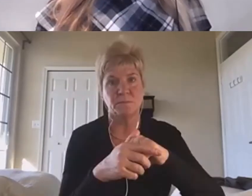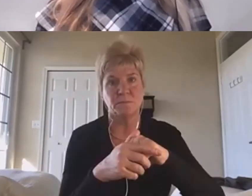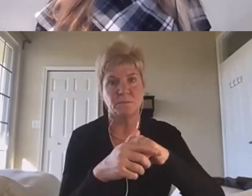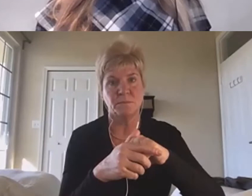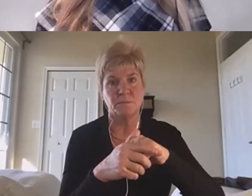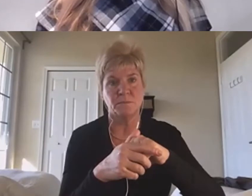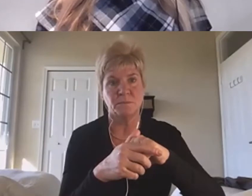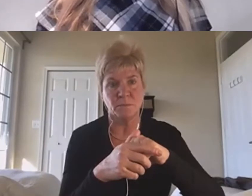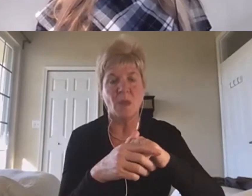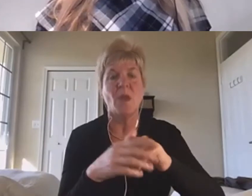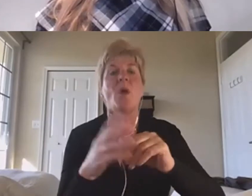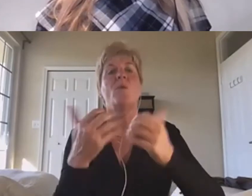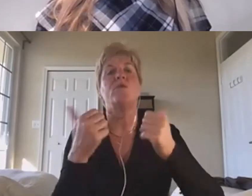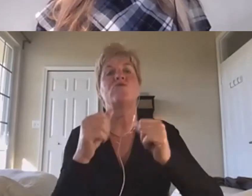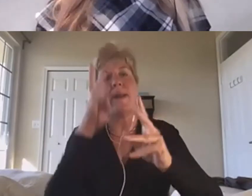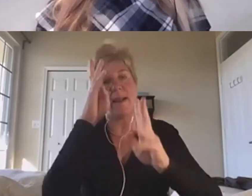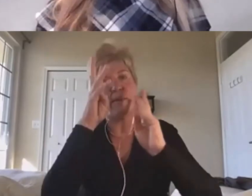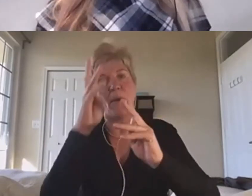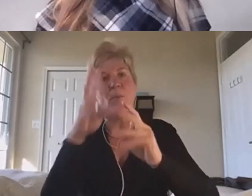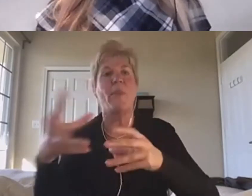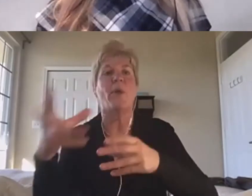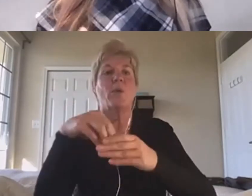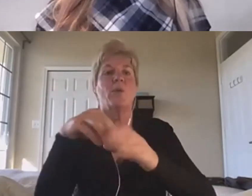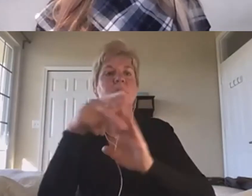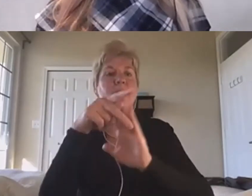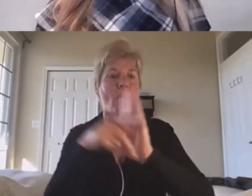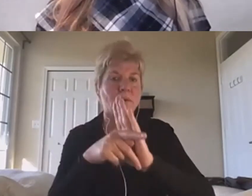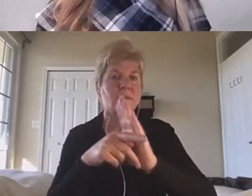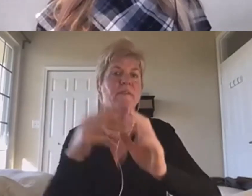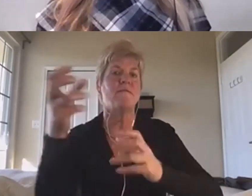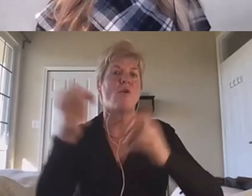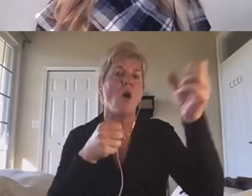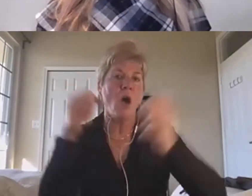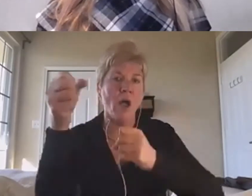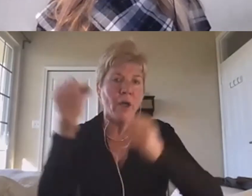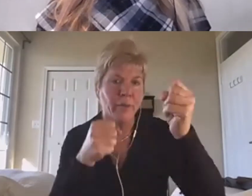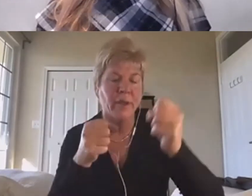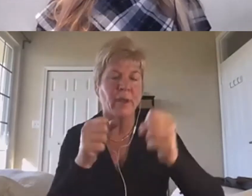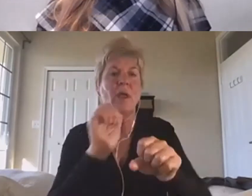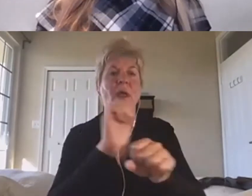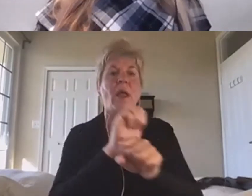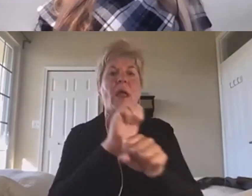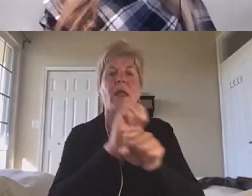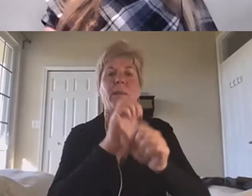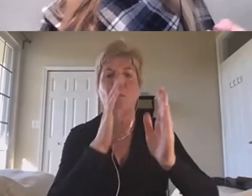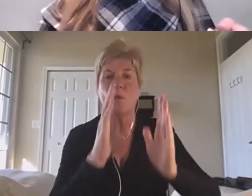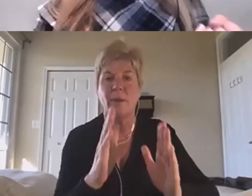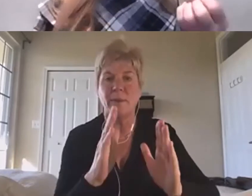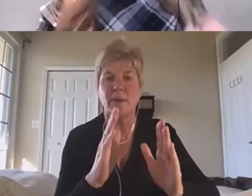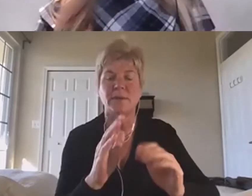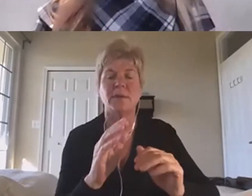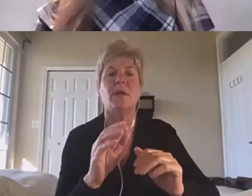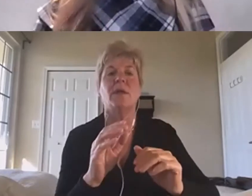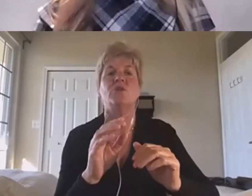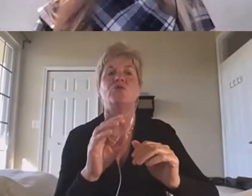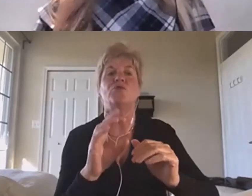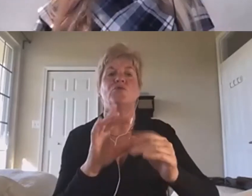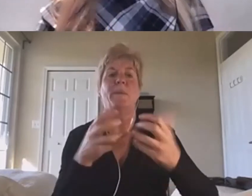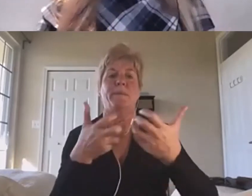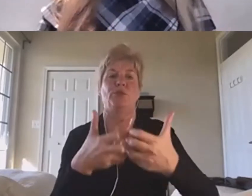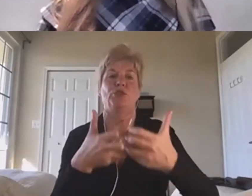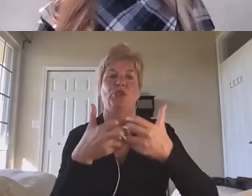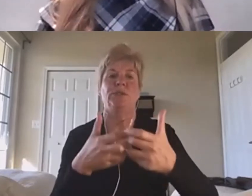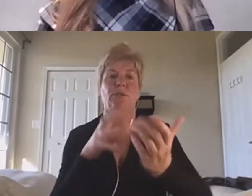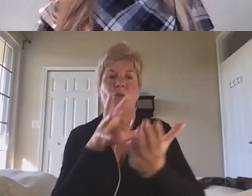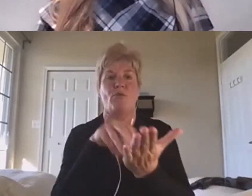hiring and employment is particularly with regards to machine learning. And so I guess when we